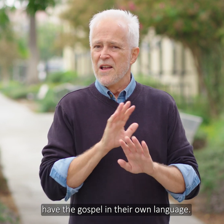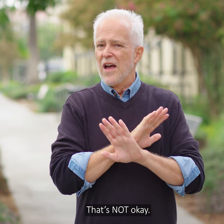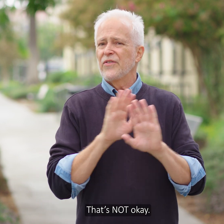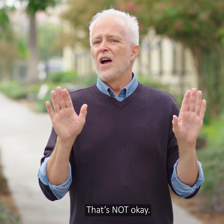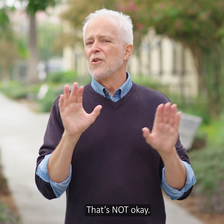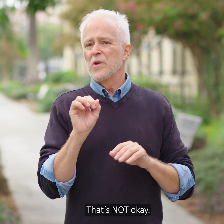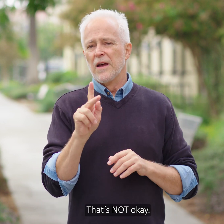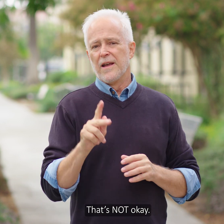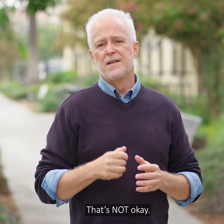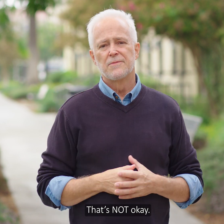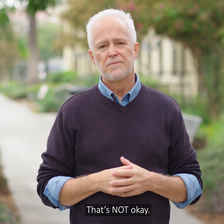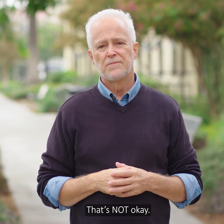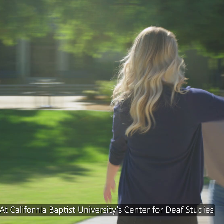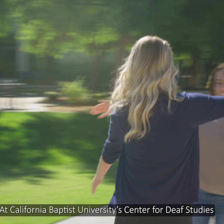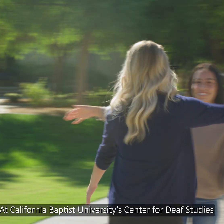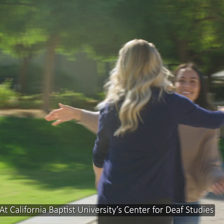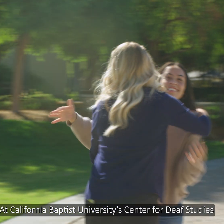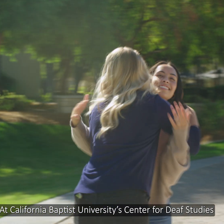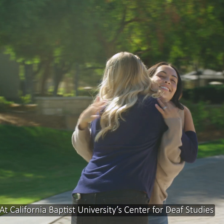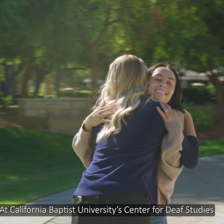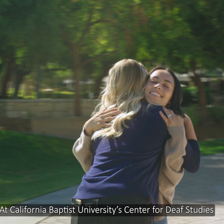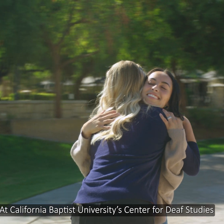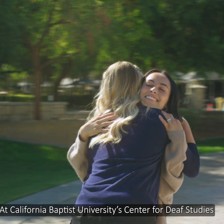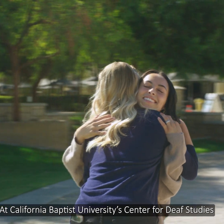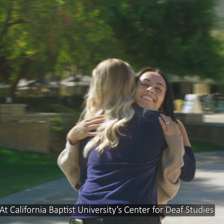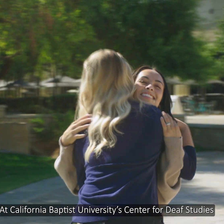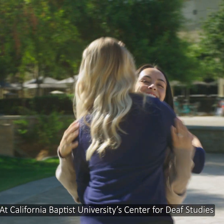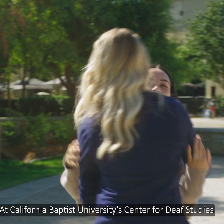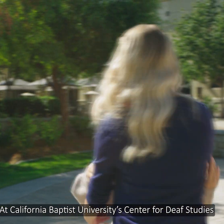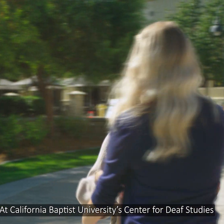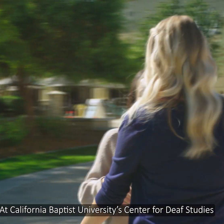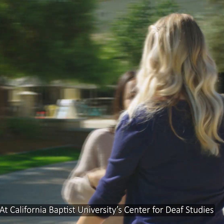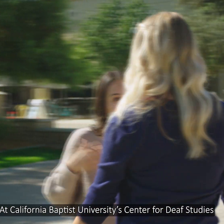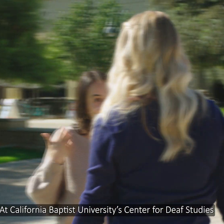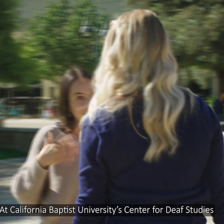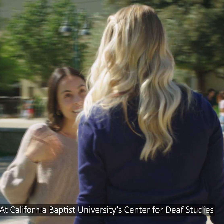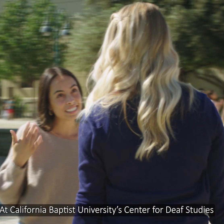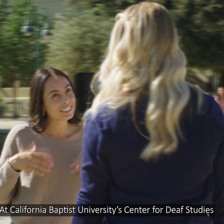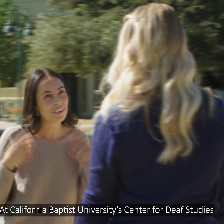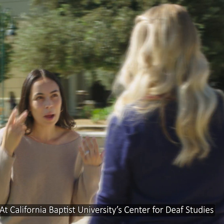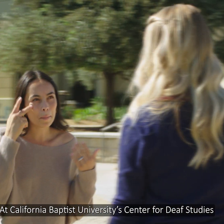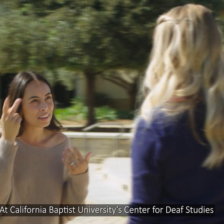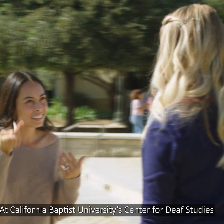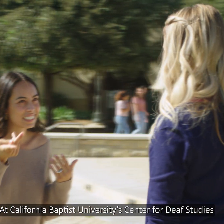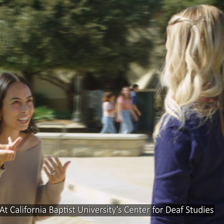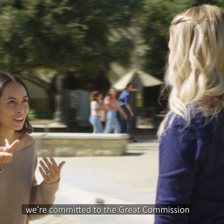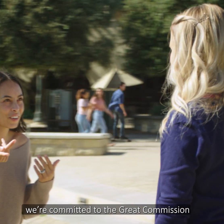That's not okay. Today, at California Baptist University's Center for Deaf Studies, we're